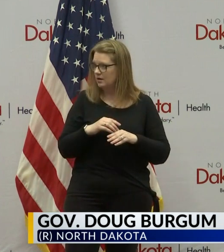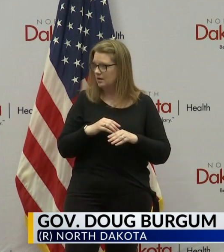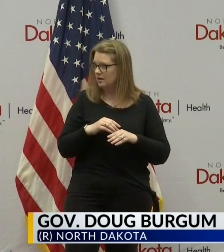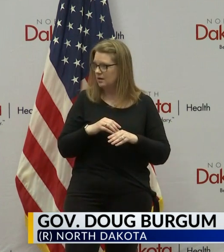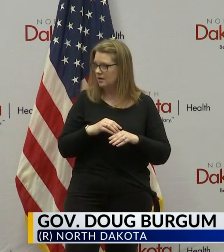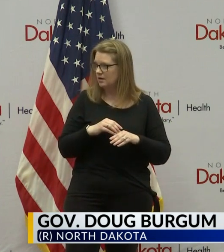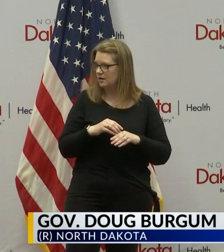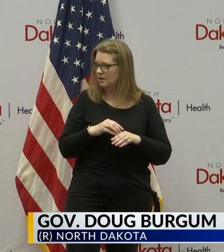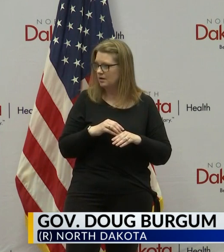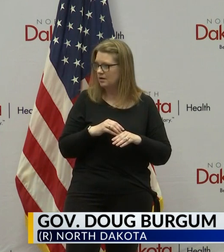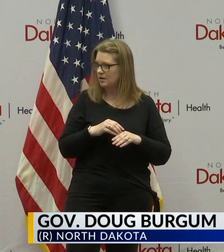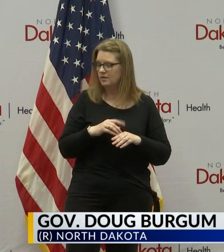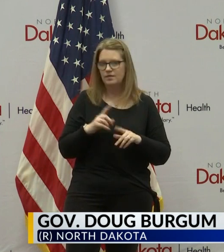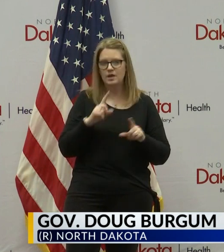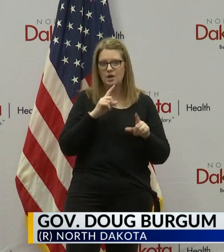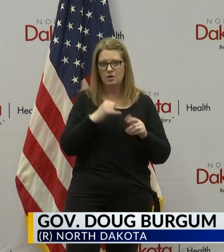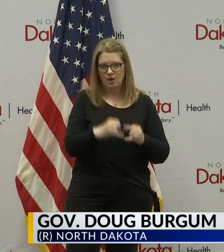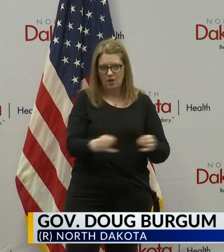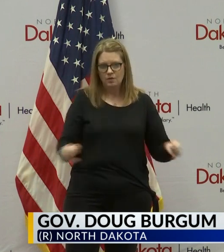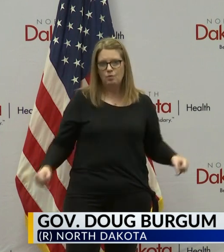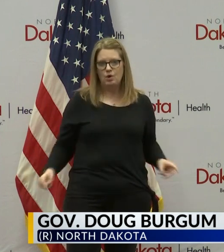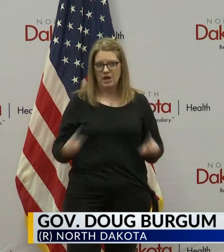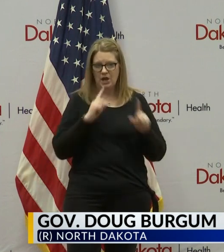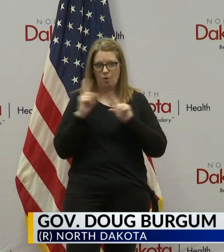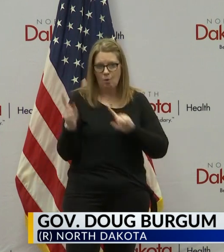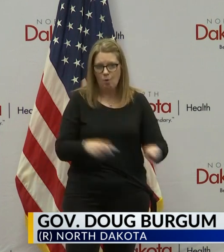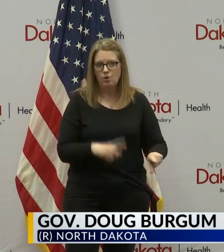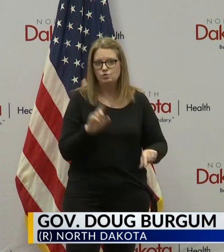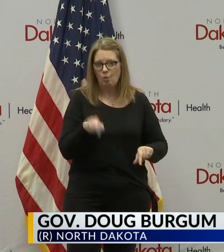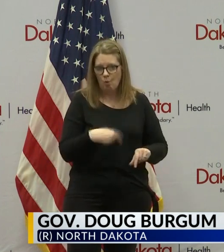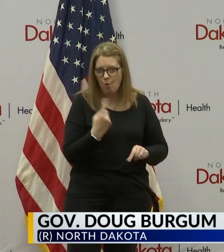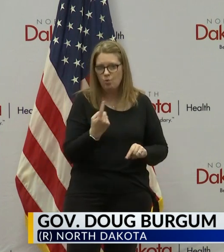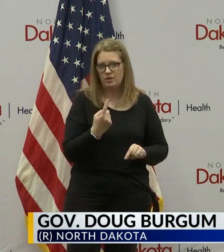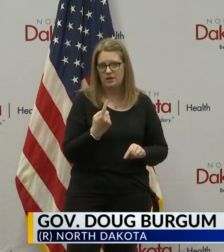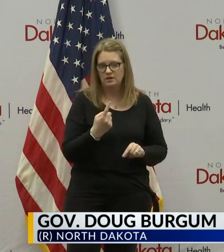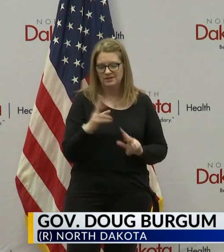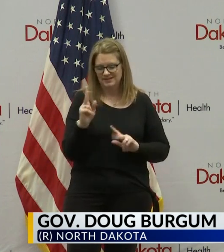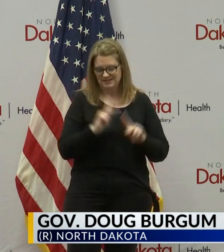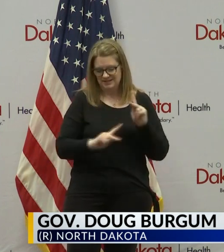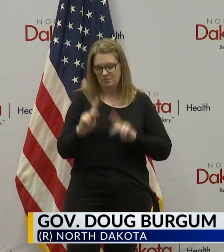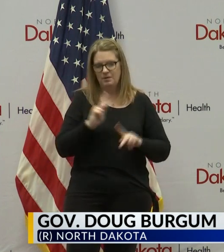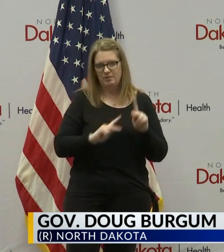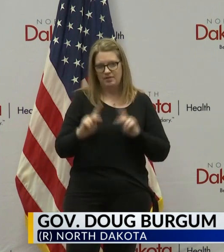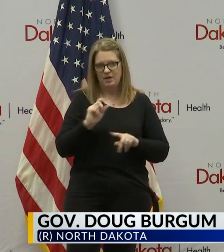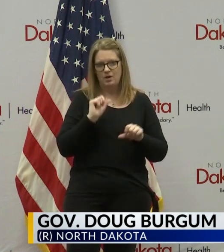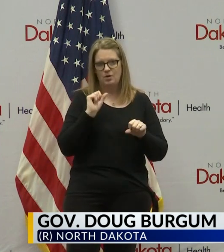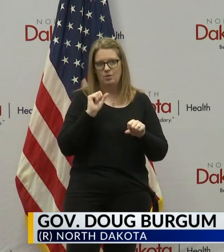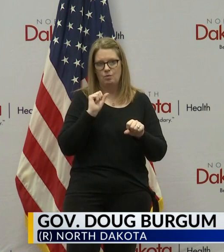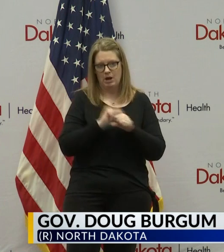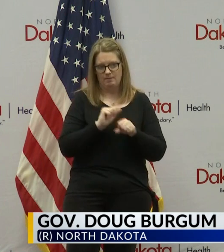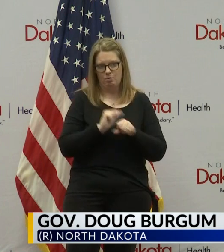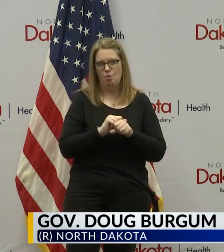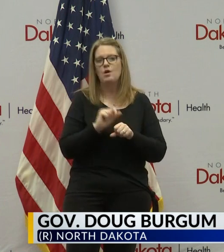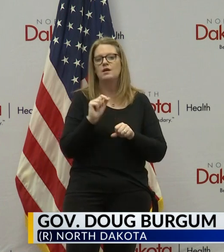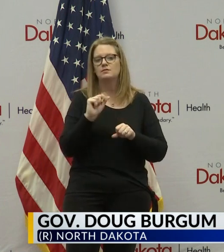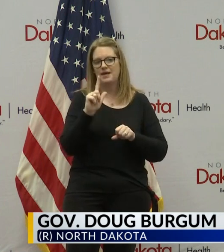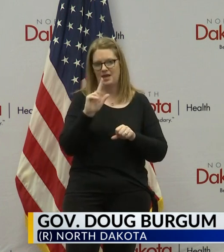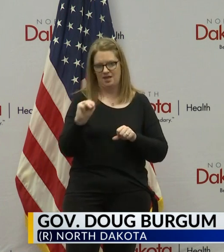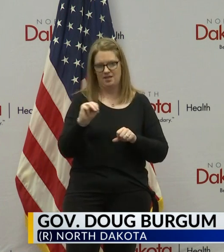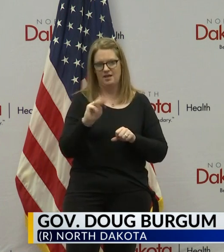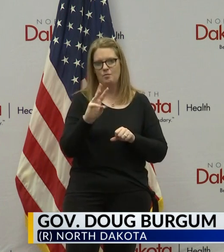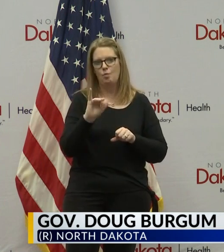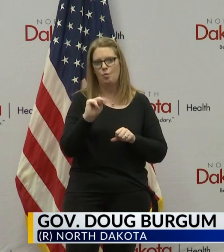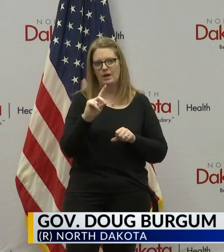And it, and it does not. It applies to the people that are, that were employed by LM Wind Power.